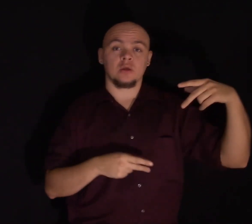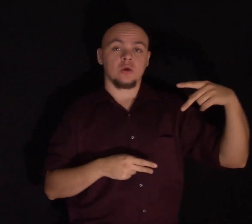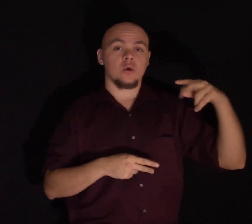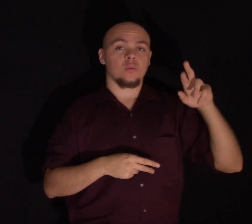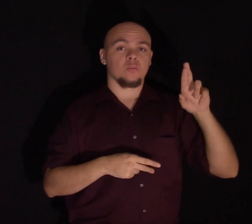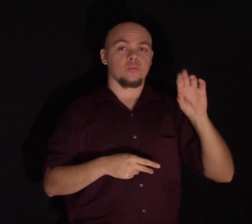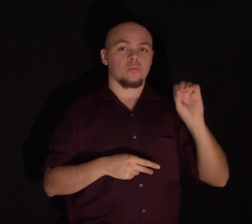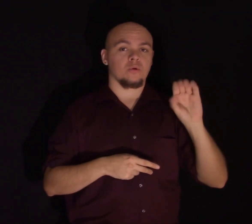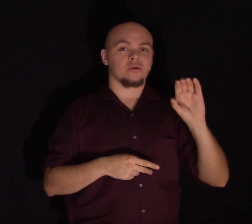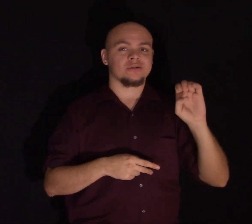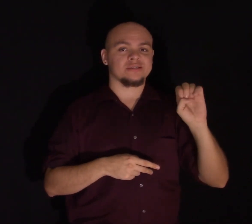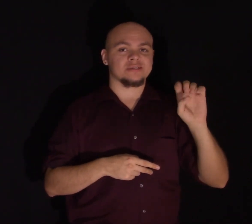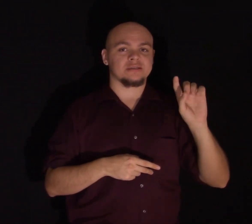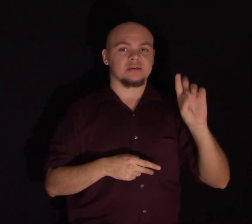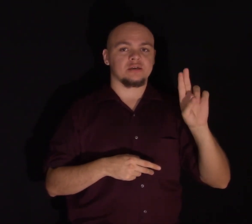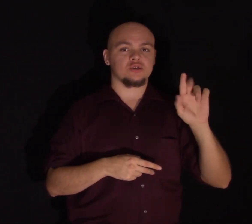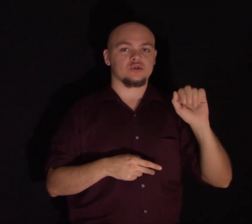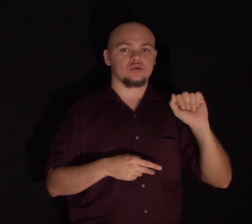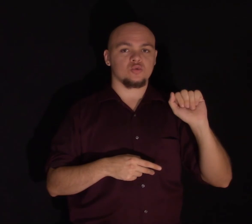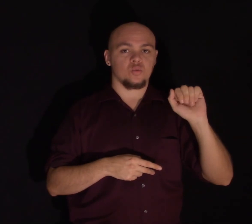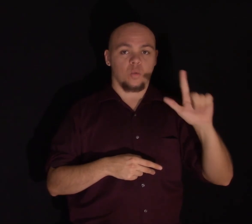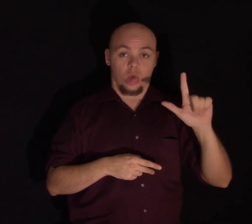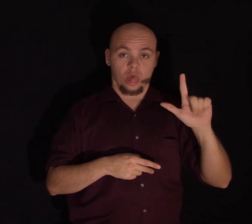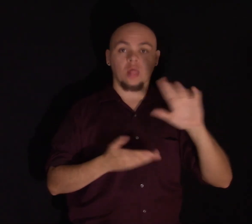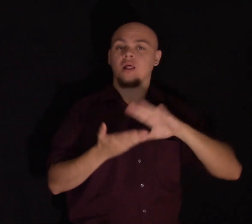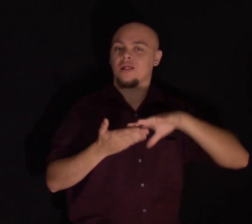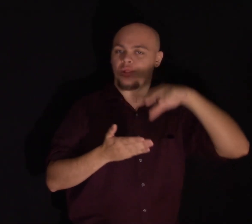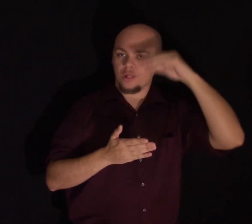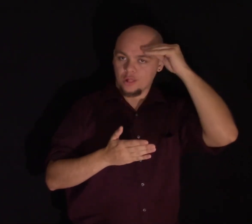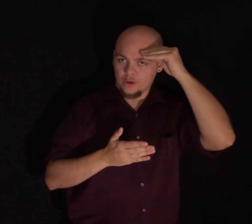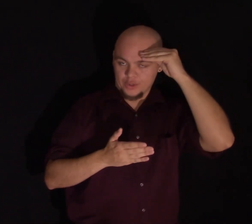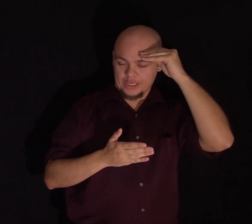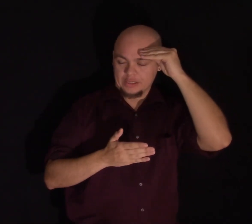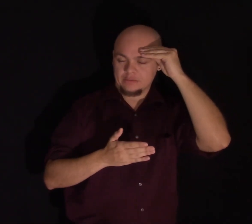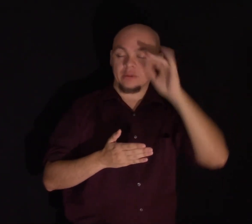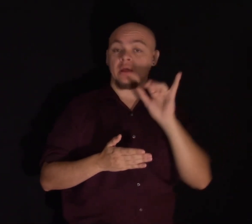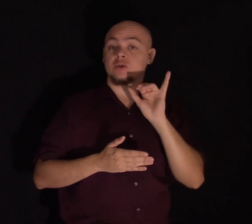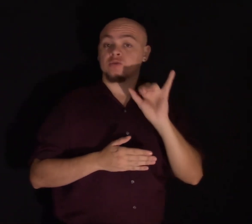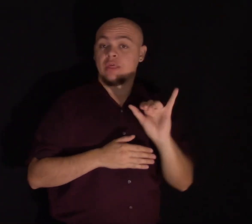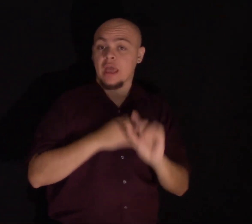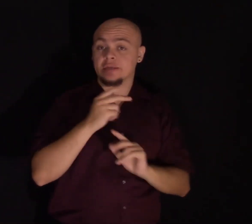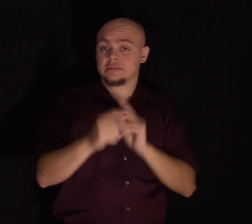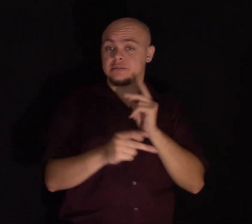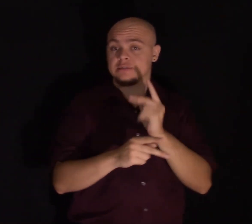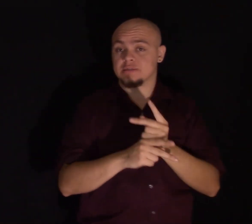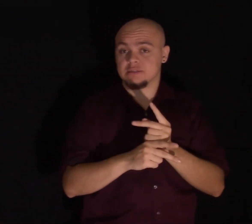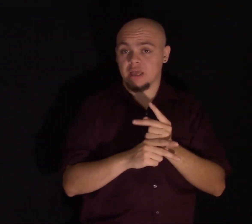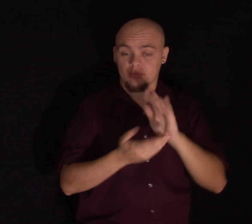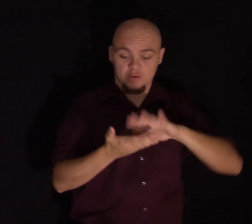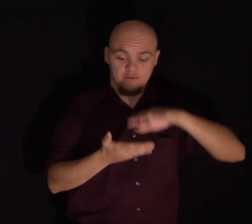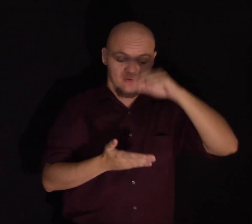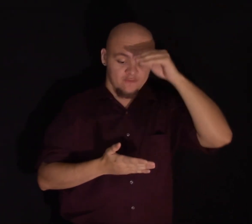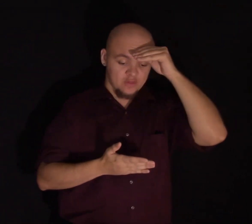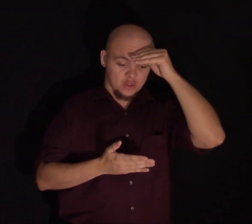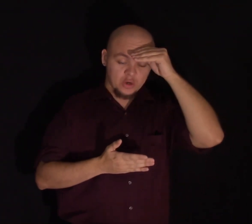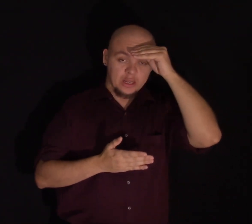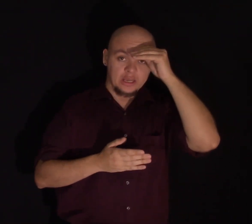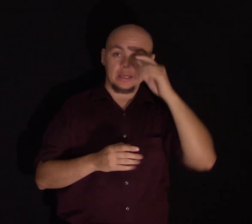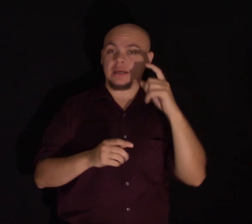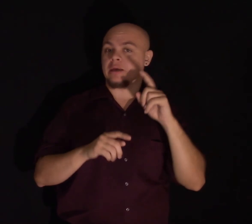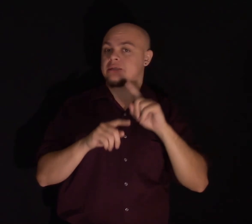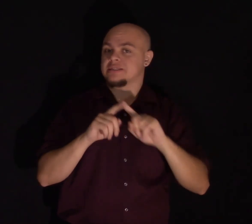learning. Neuroscience teaches us that these kinds of learning operate through totally different brain circuits.